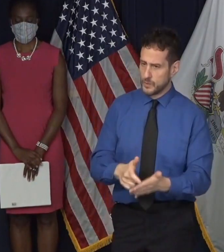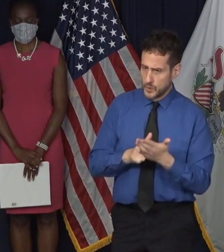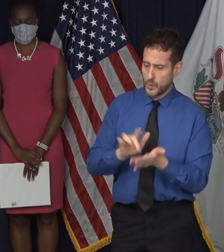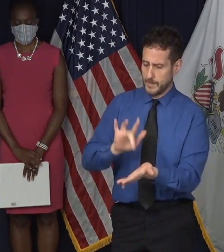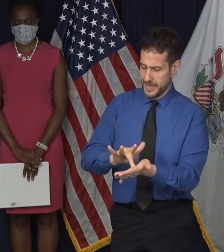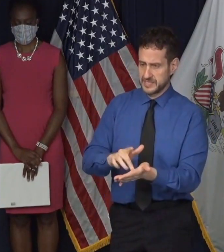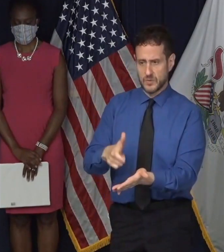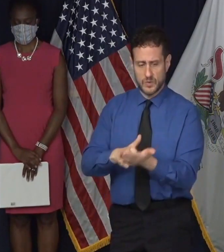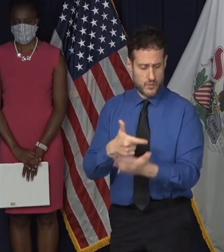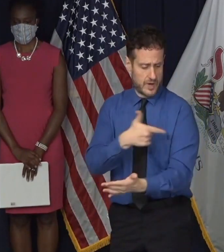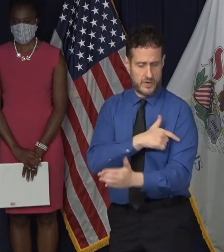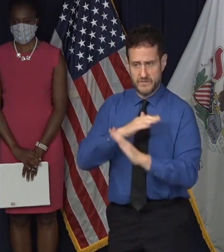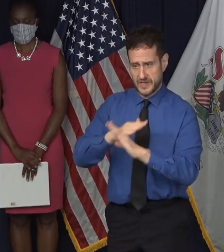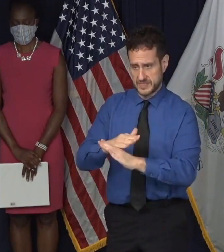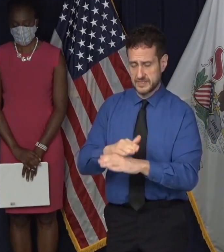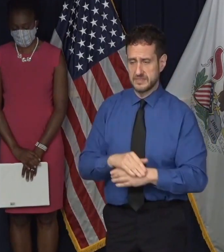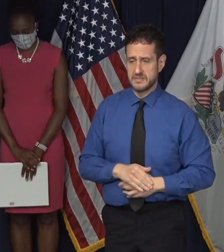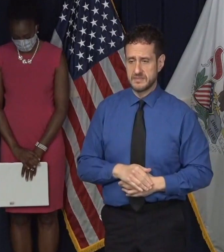Sure.